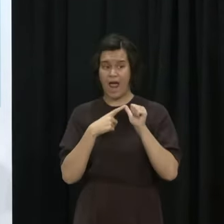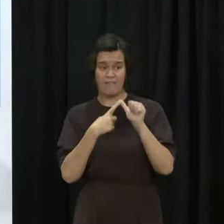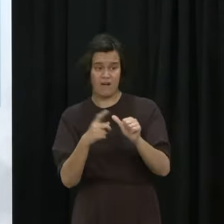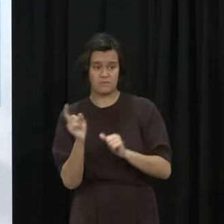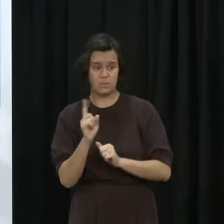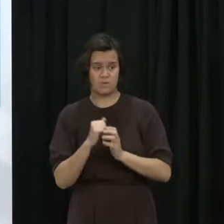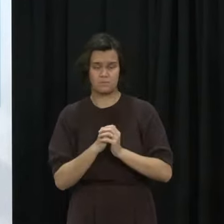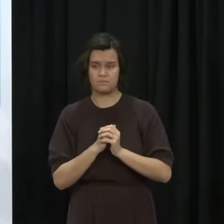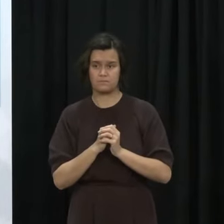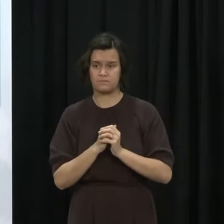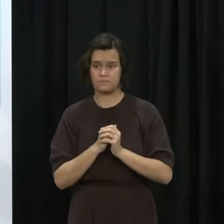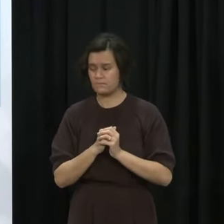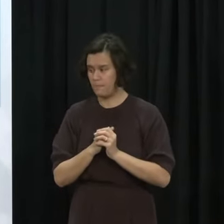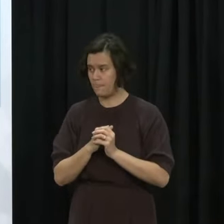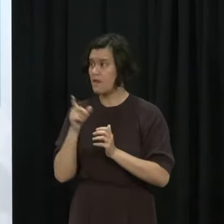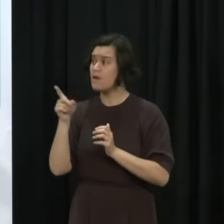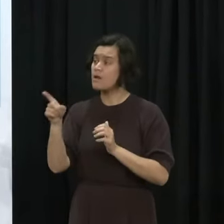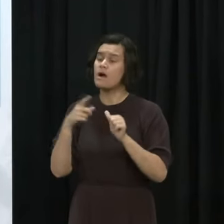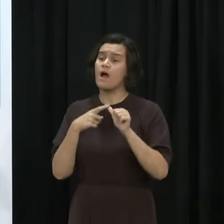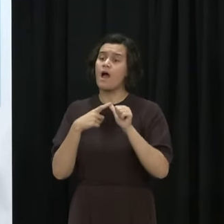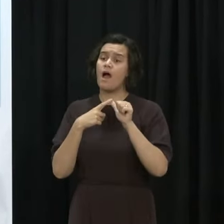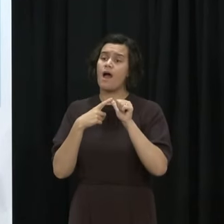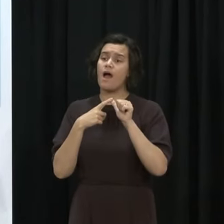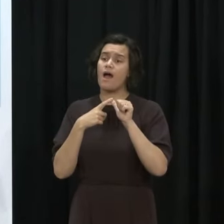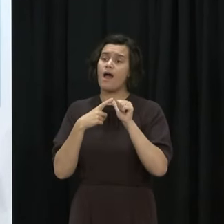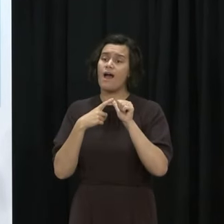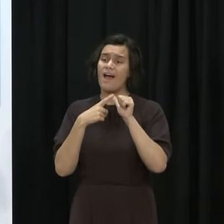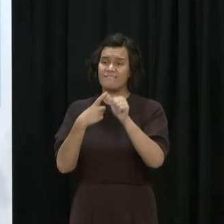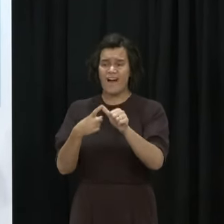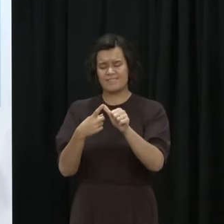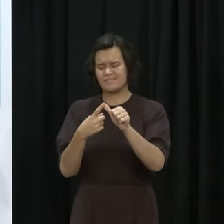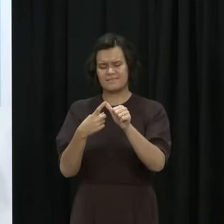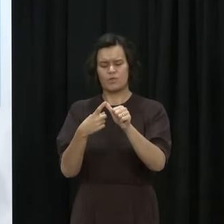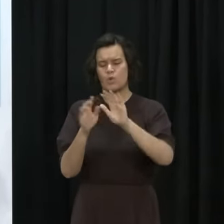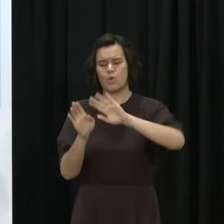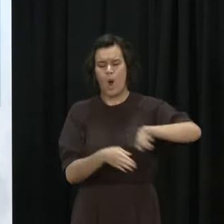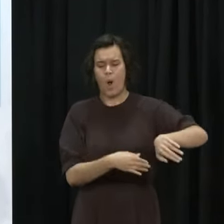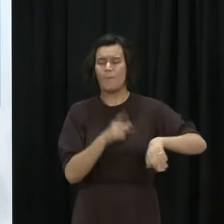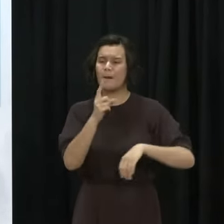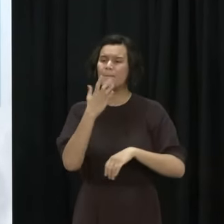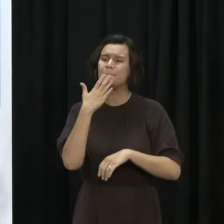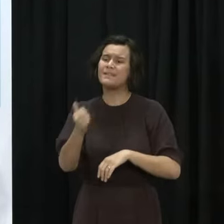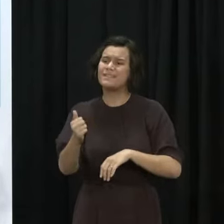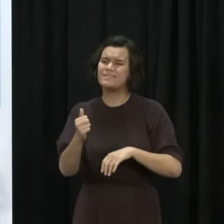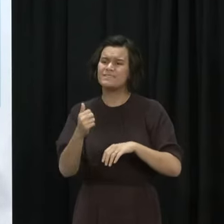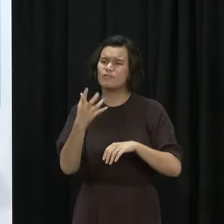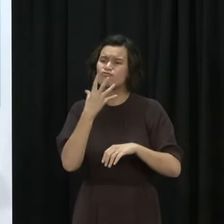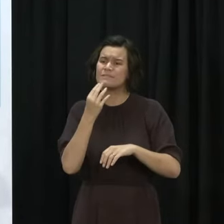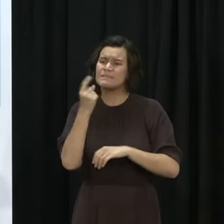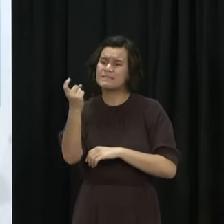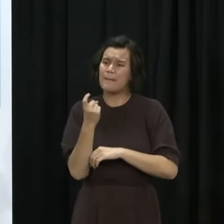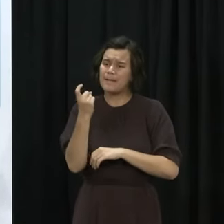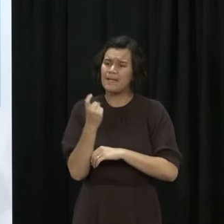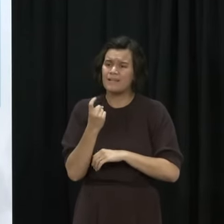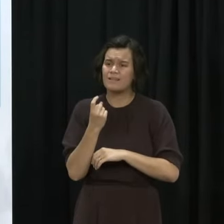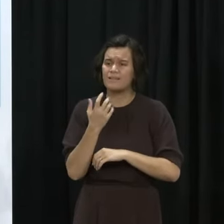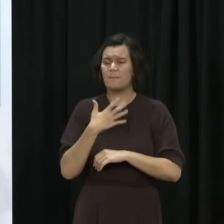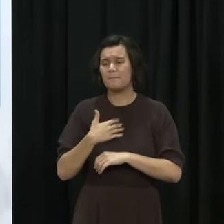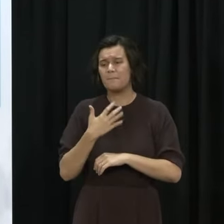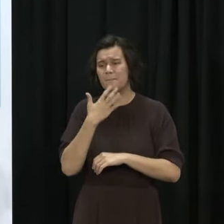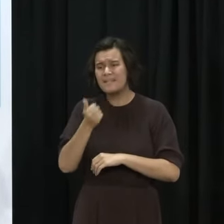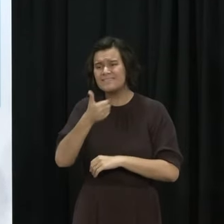businesses as a request of all New Zealanders we're heading into Christmas relax be kind be